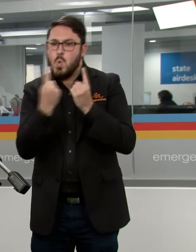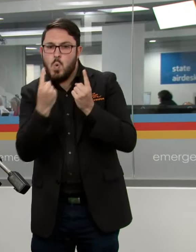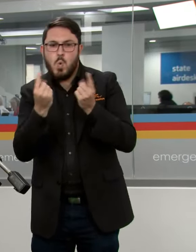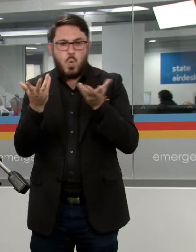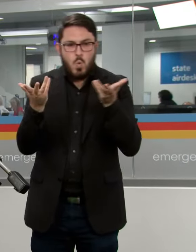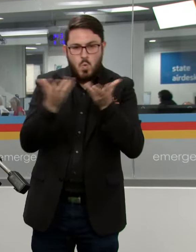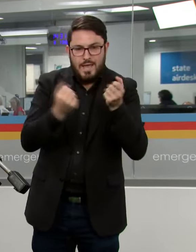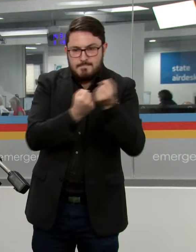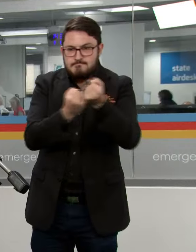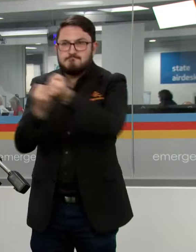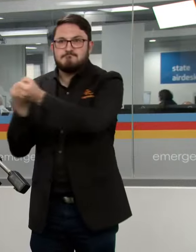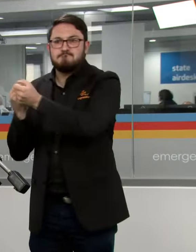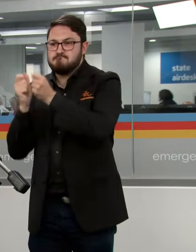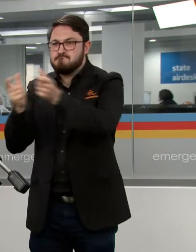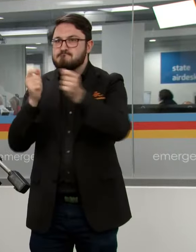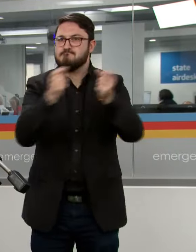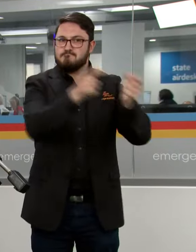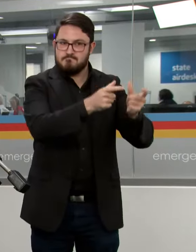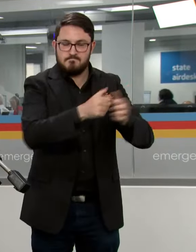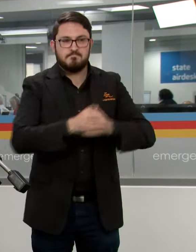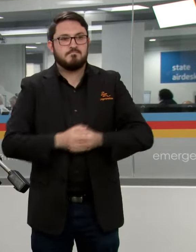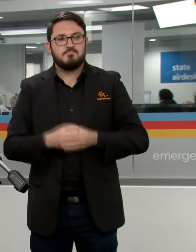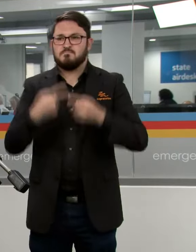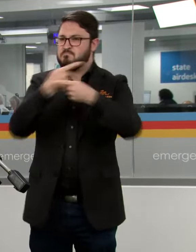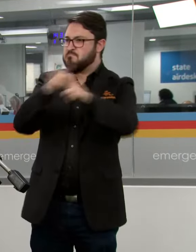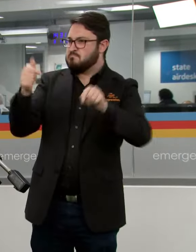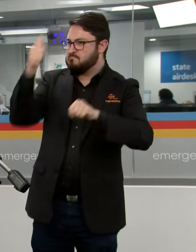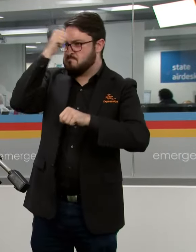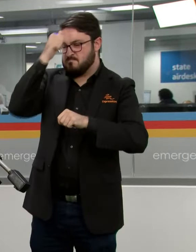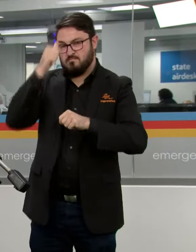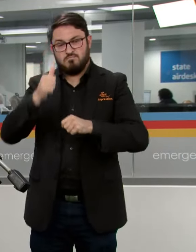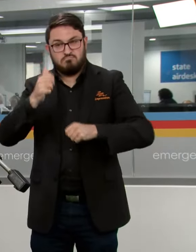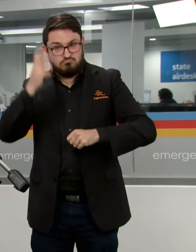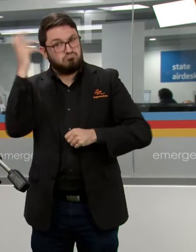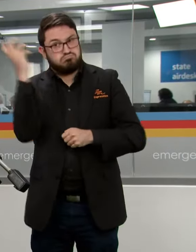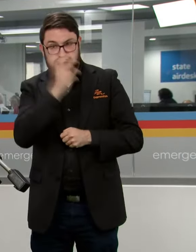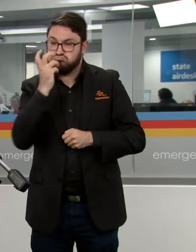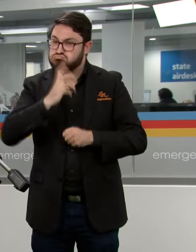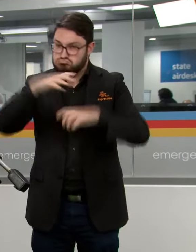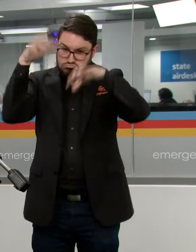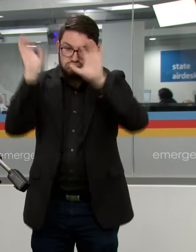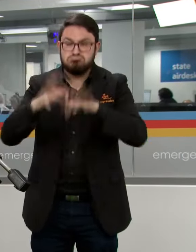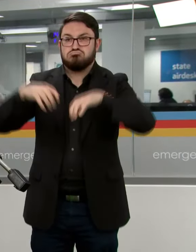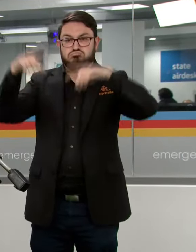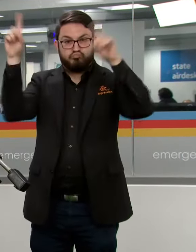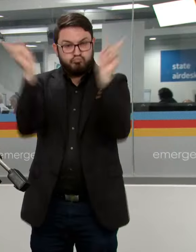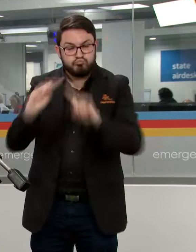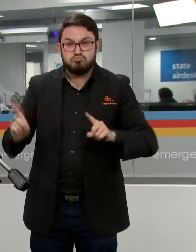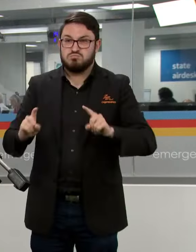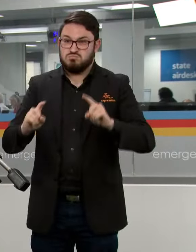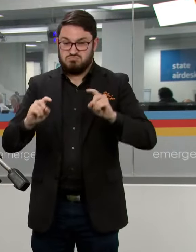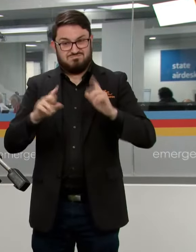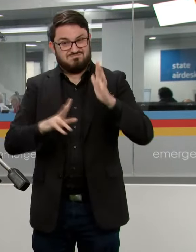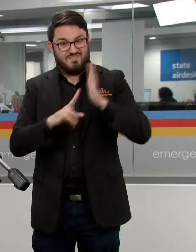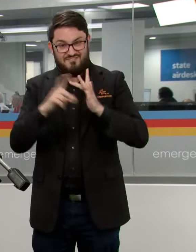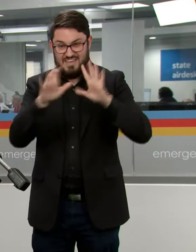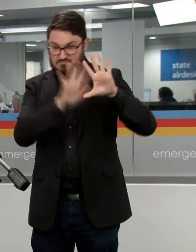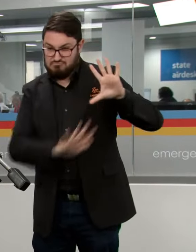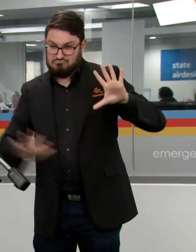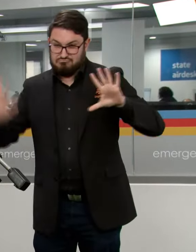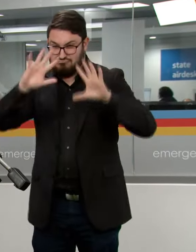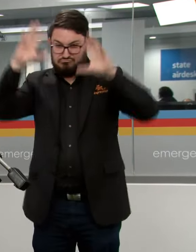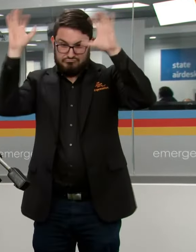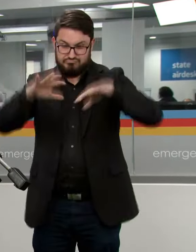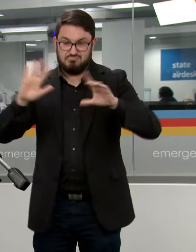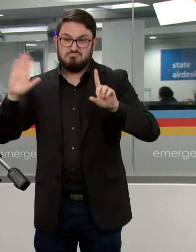activity and the storm activity. As you'll be aware a significant amount of rain and storms have occurred right across Victoria